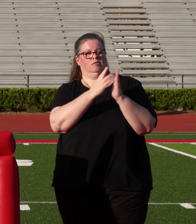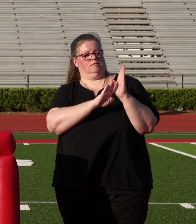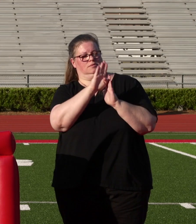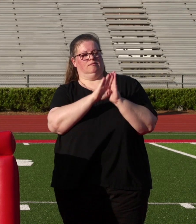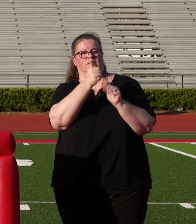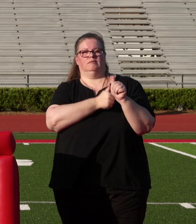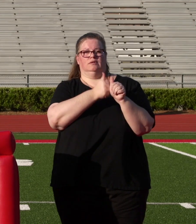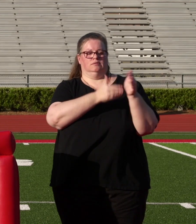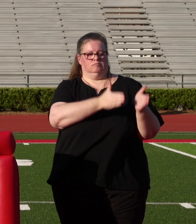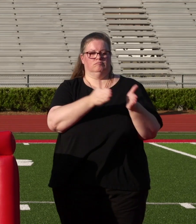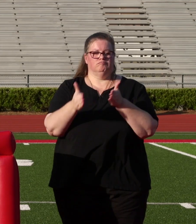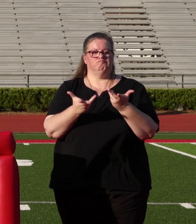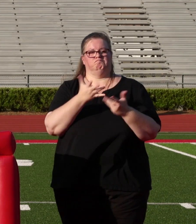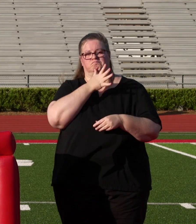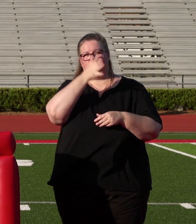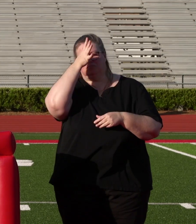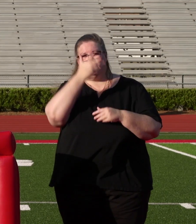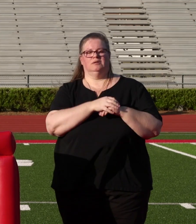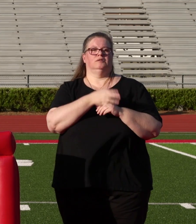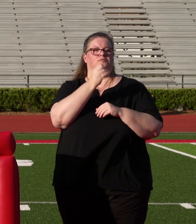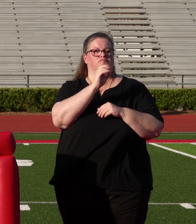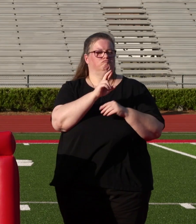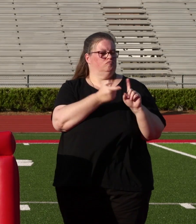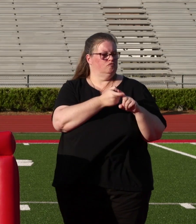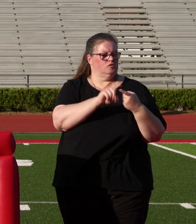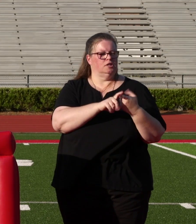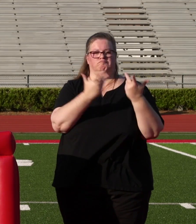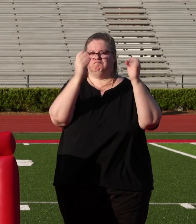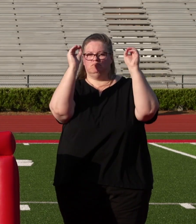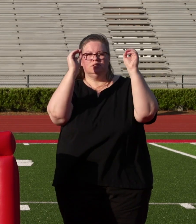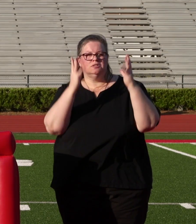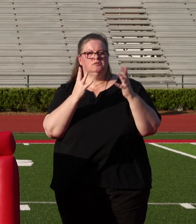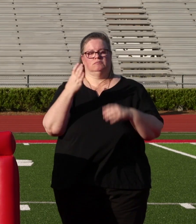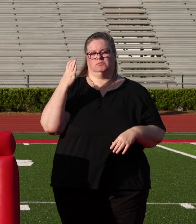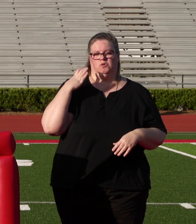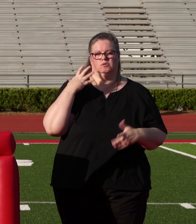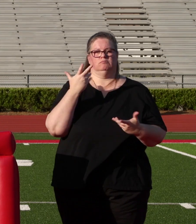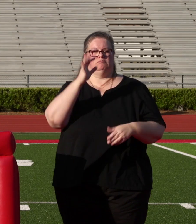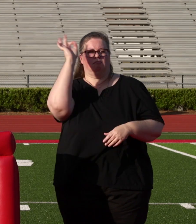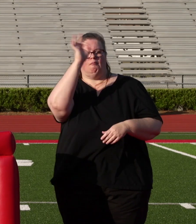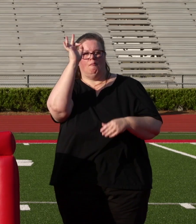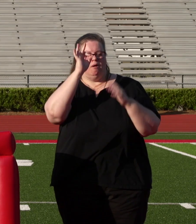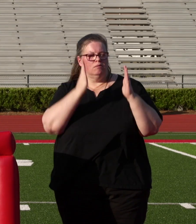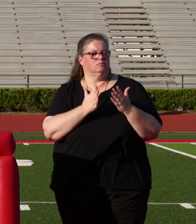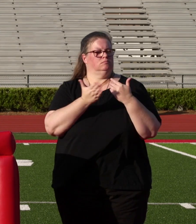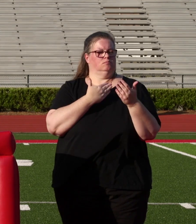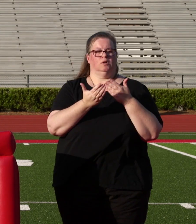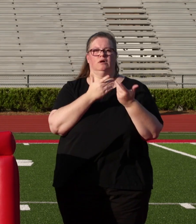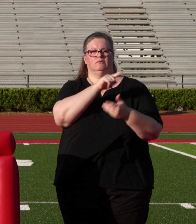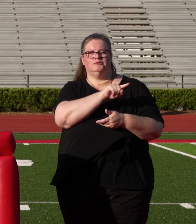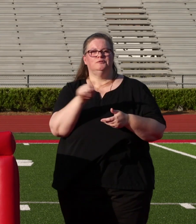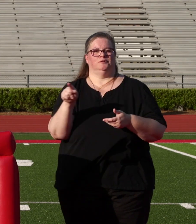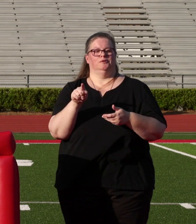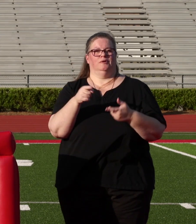adults. Whether it be as parents, guardians, friends, teachers, coaches, pastors, whatever it may be, you,